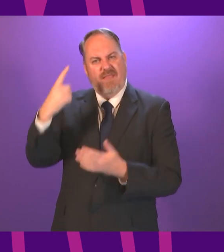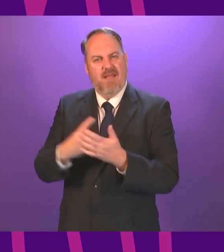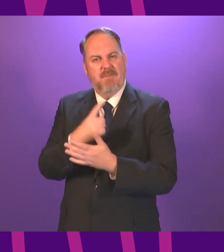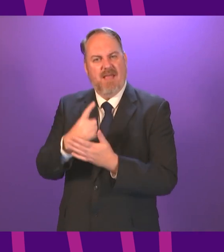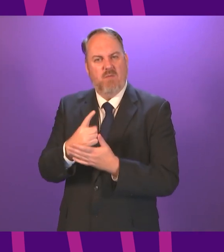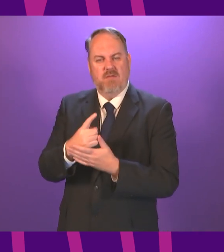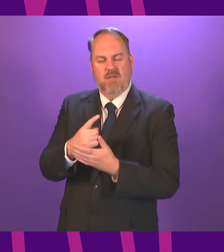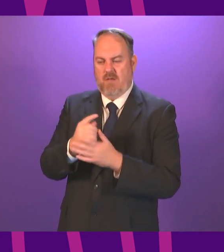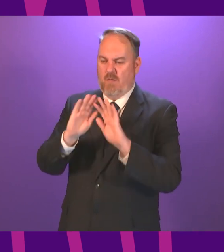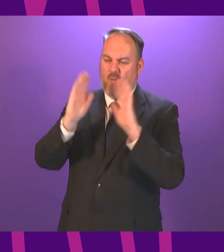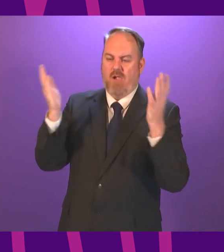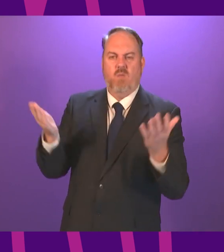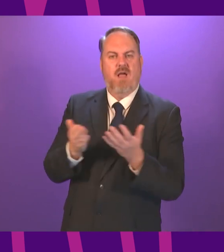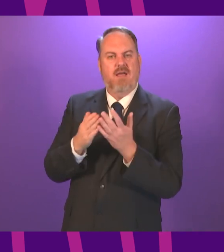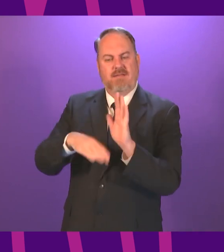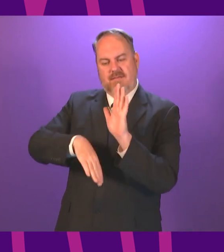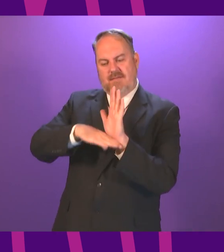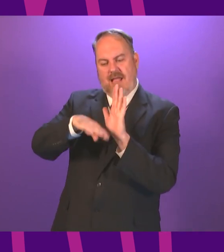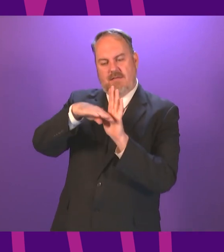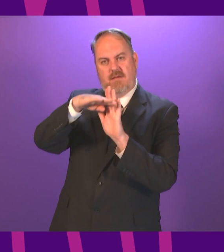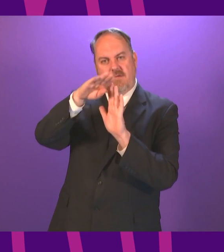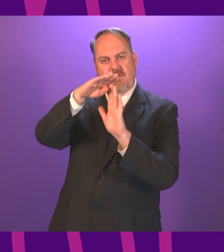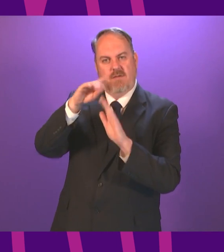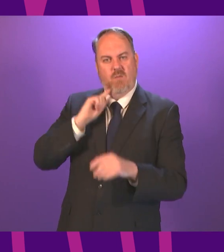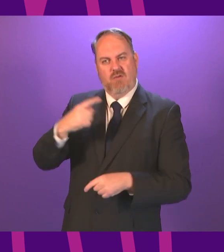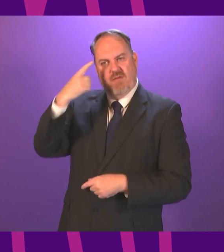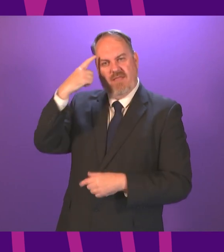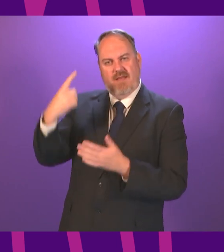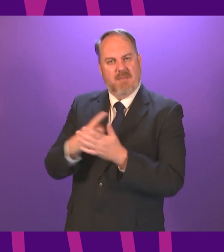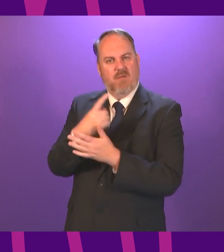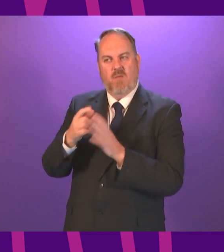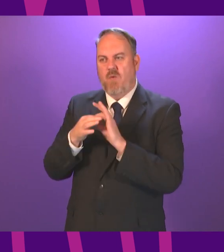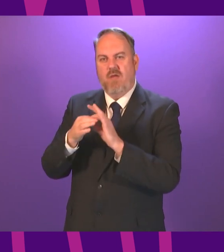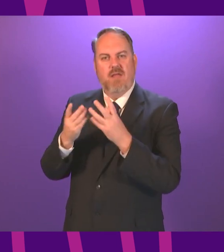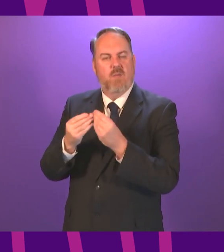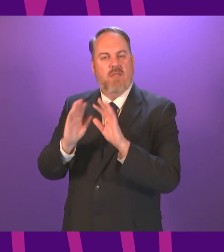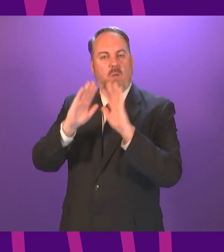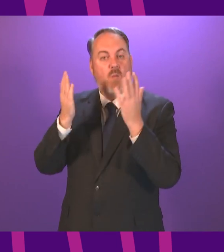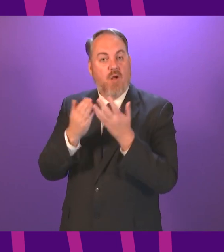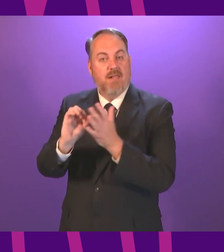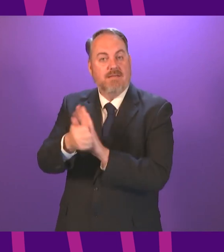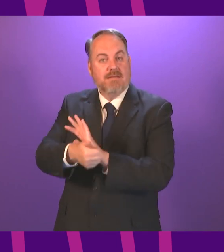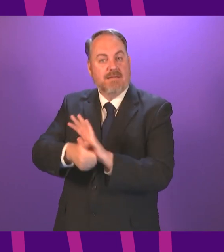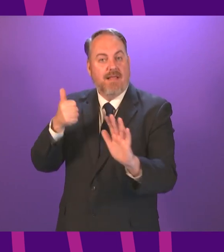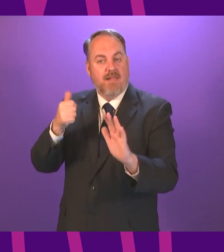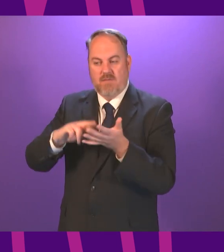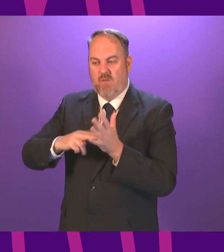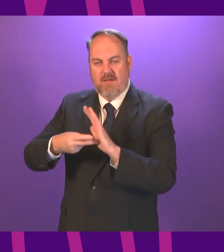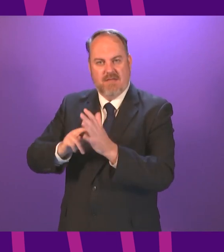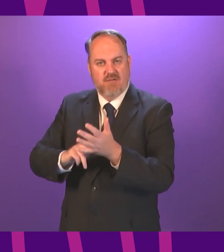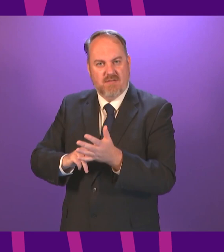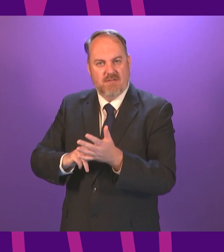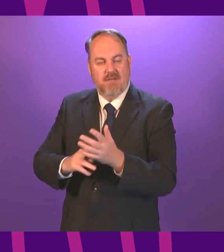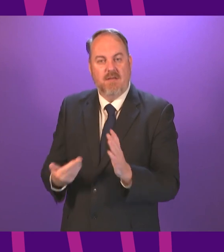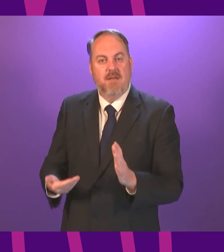benchmarking we should be fully engaging with international movements such as world skills just as we want to retain the full